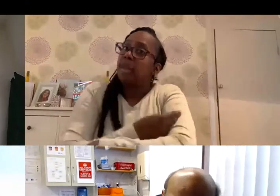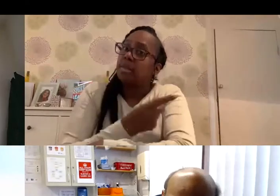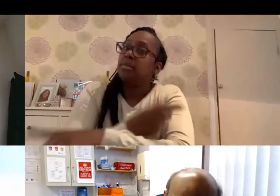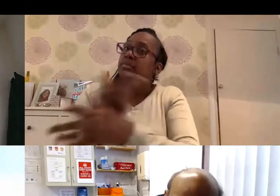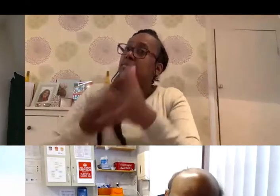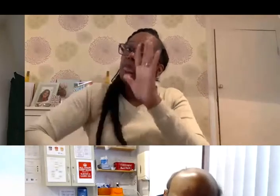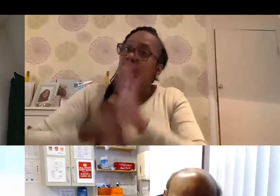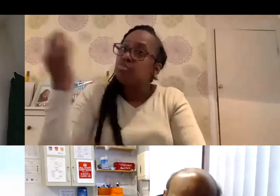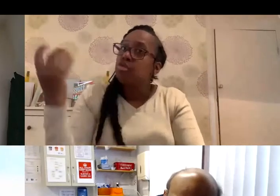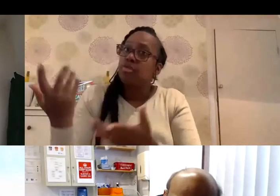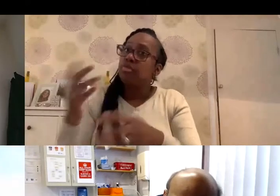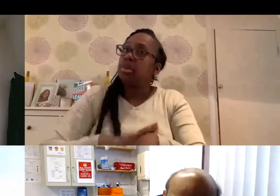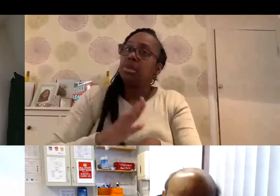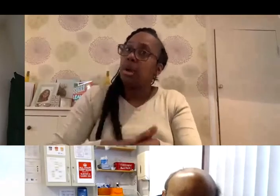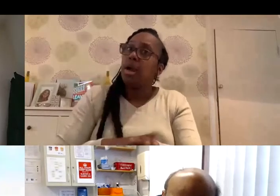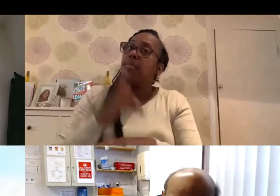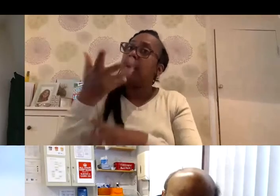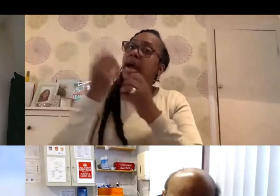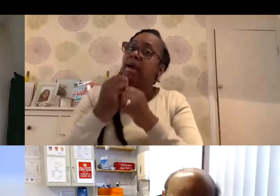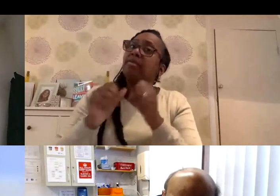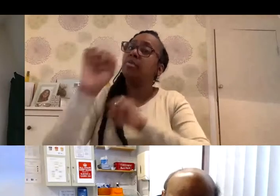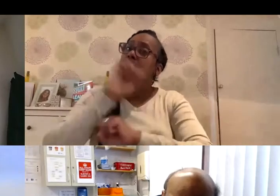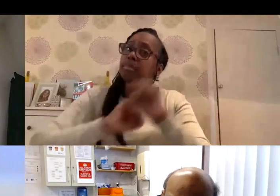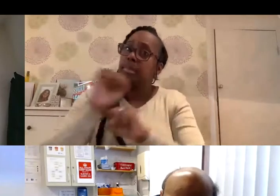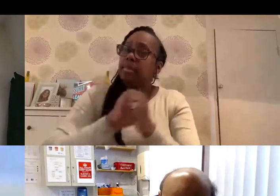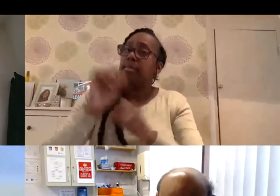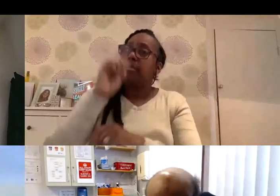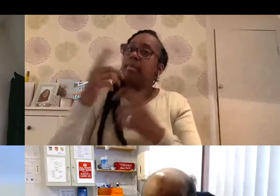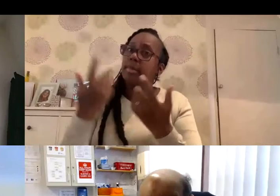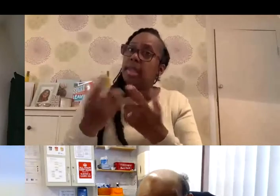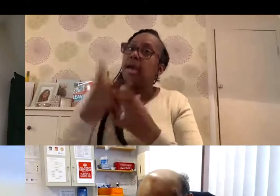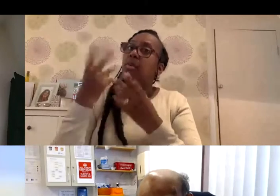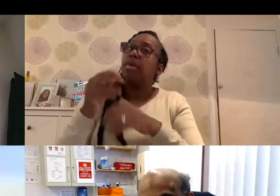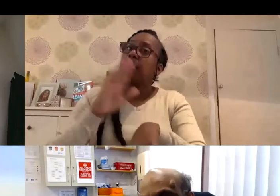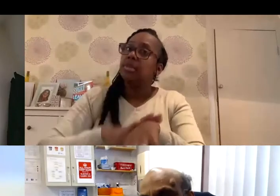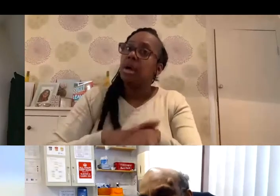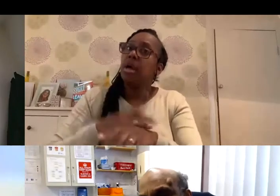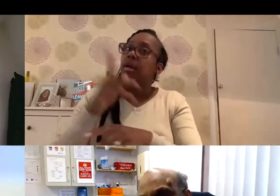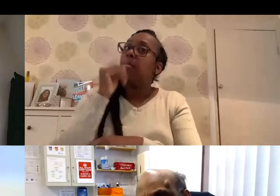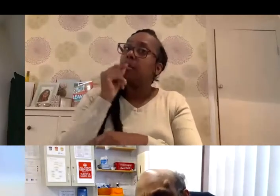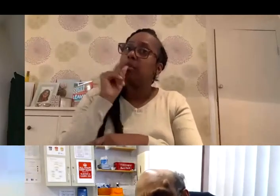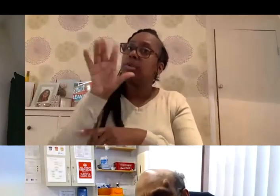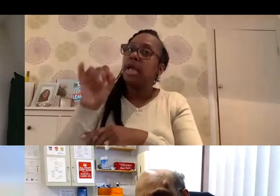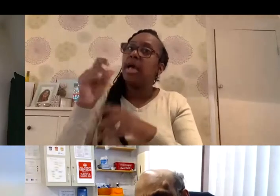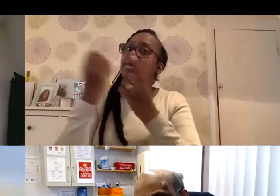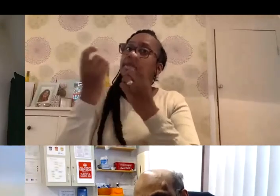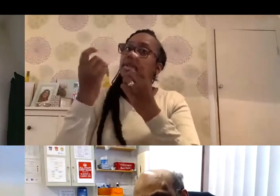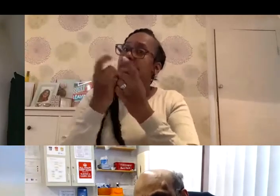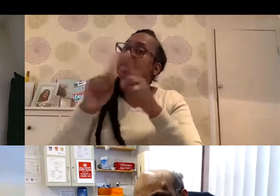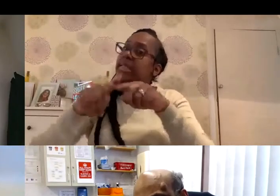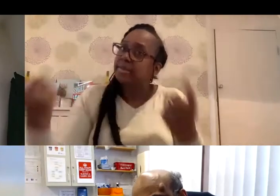know that we need to protect against the dominant variant of the vaccine now. But obviously, with time, we may need to be having something slightly different.